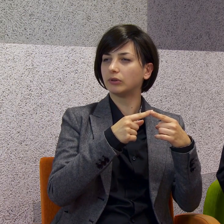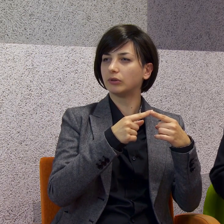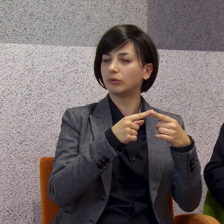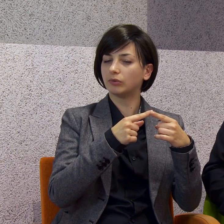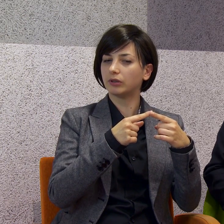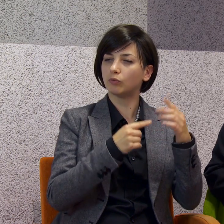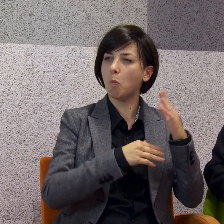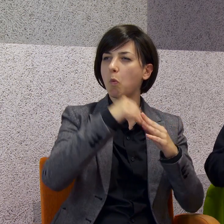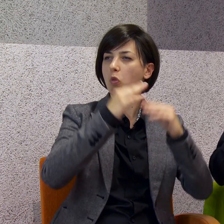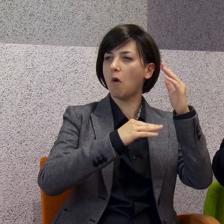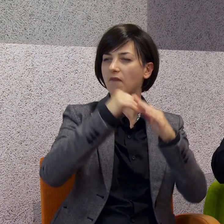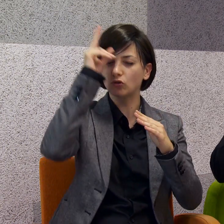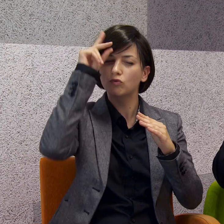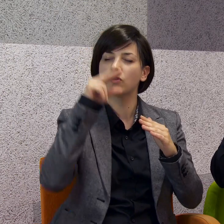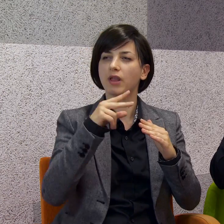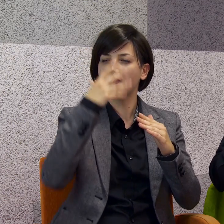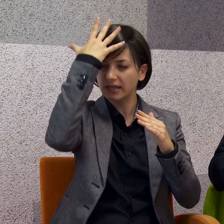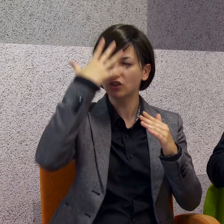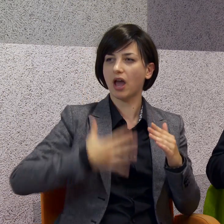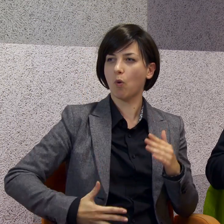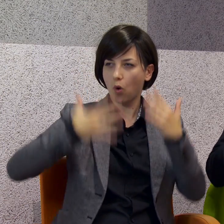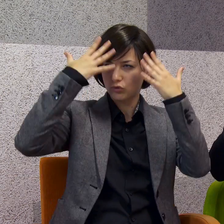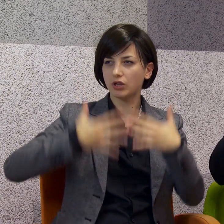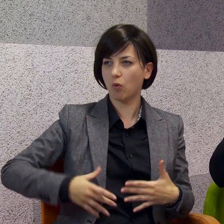And we can recognize the fingers and the face.